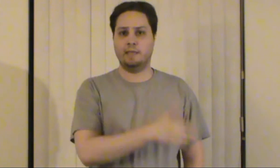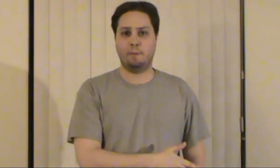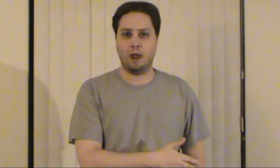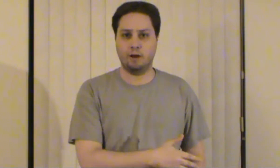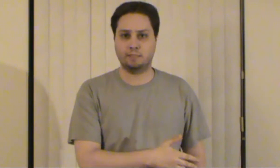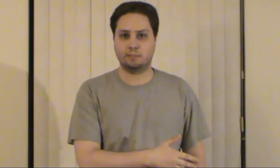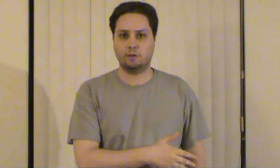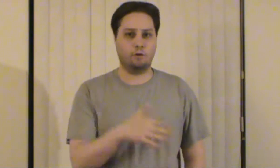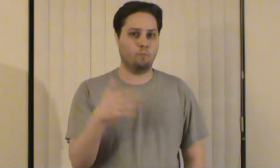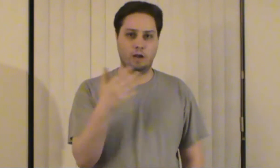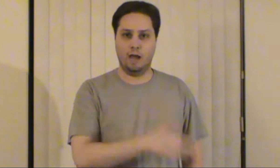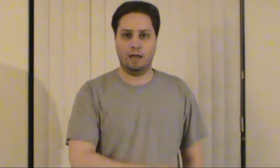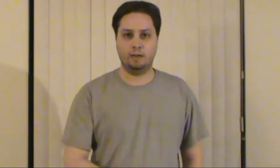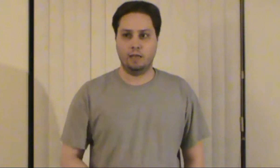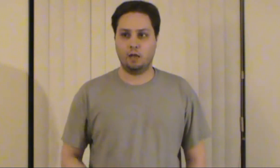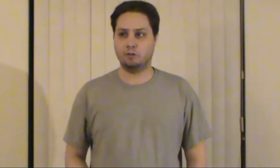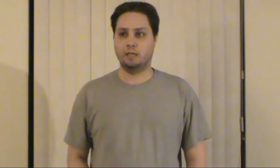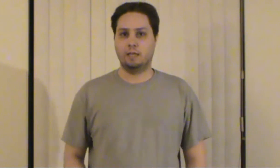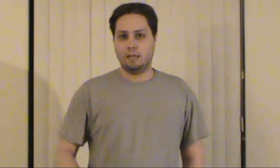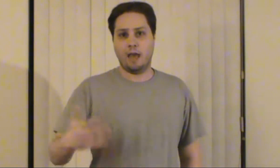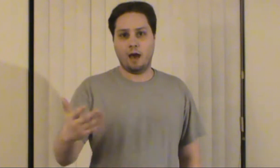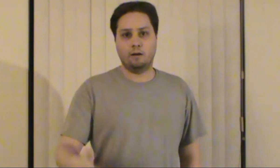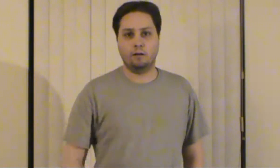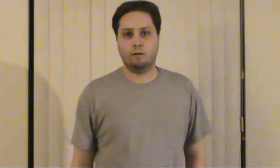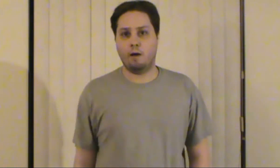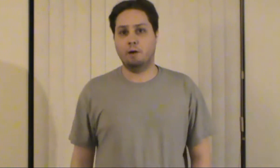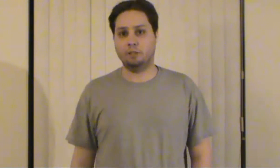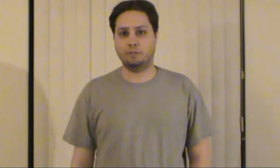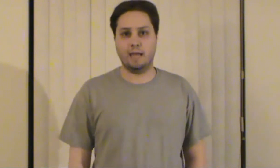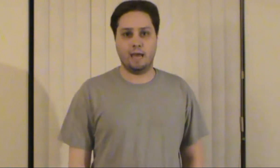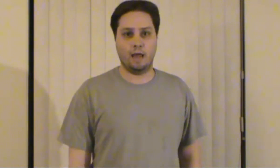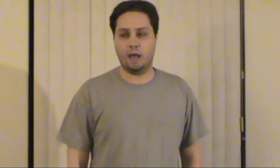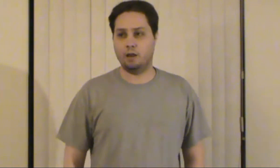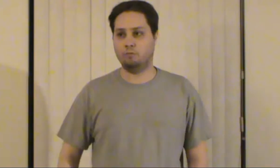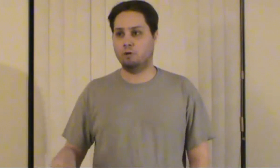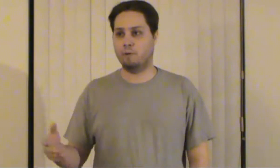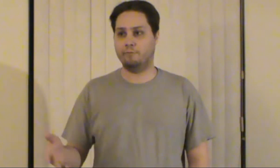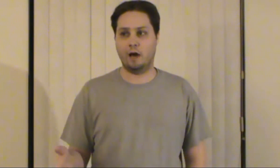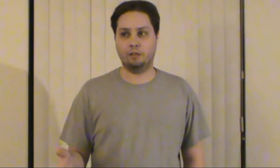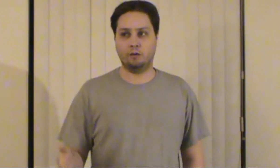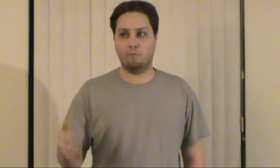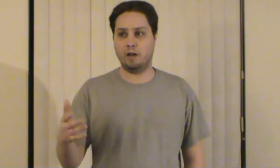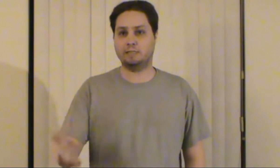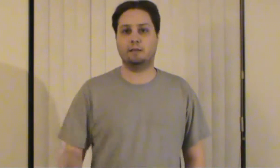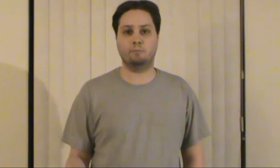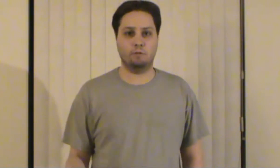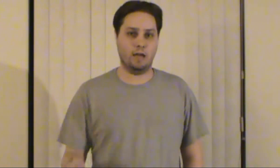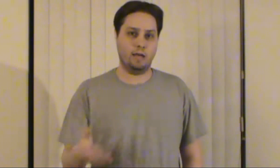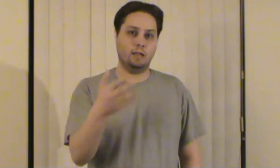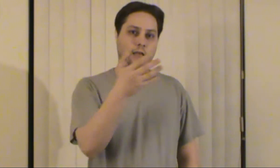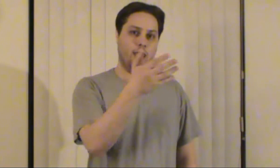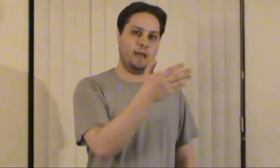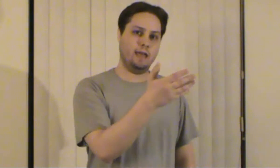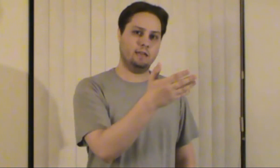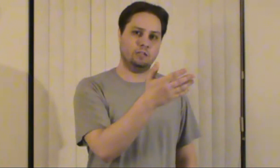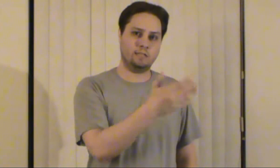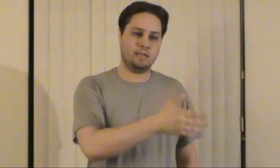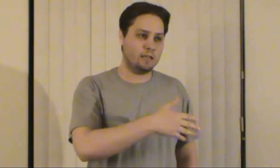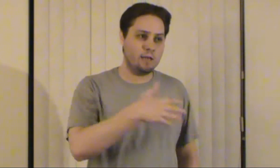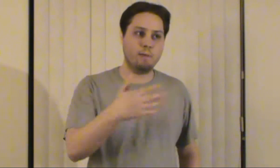his parents or whatnot he goes yeah my mother's dead i don't know my father i want to see him or whatnot and she's he